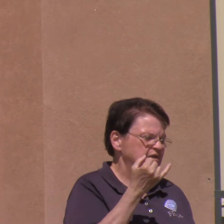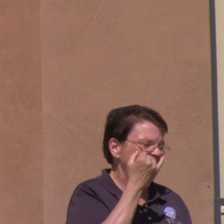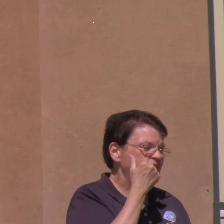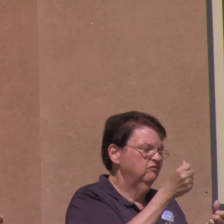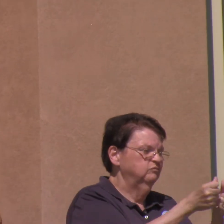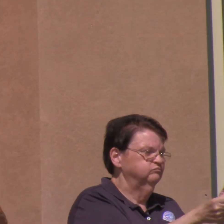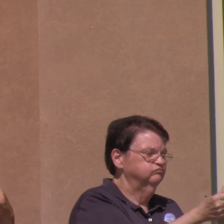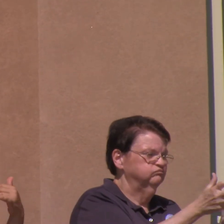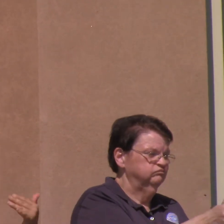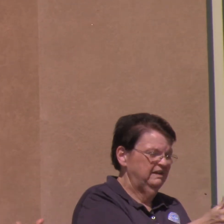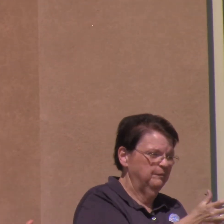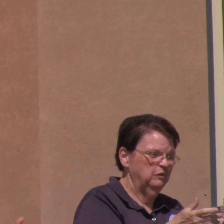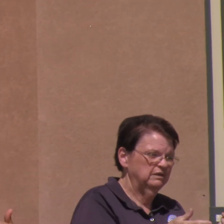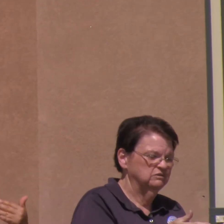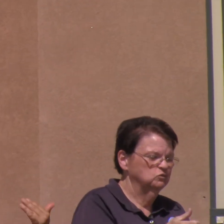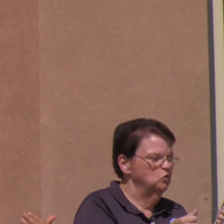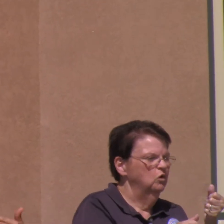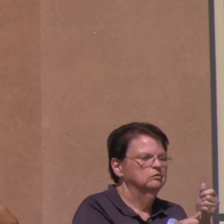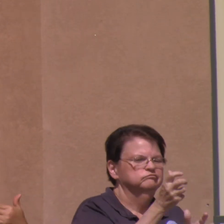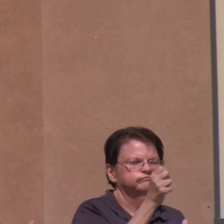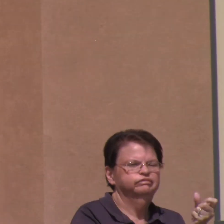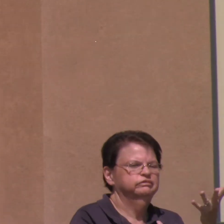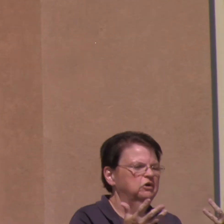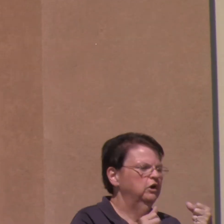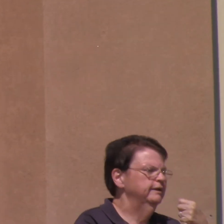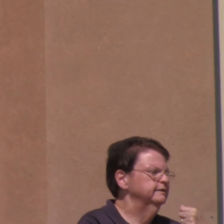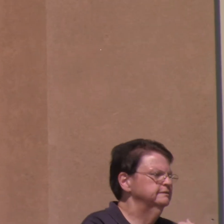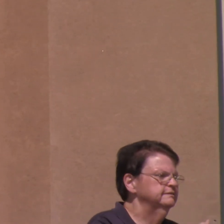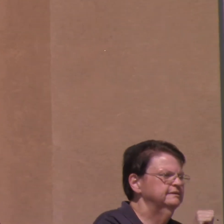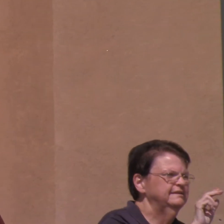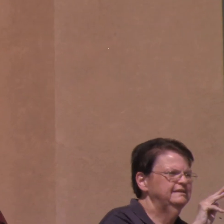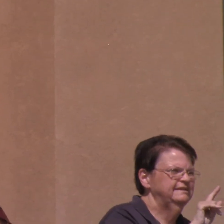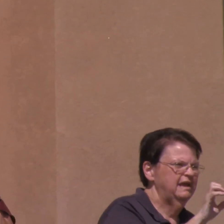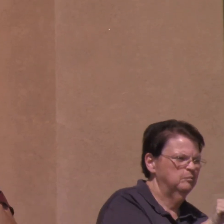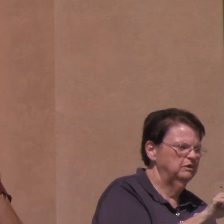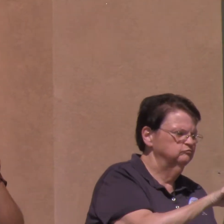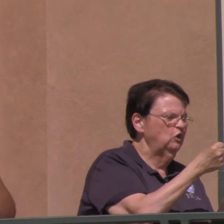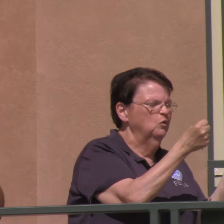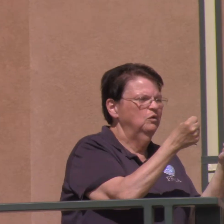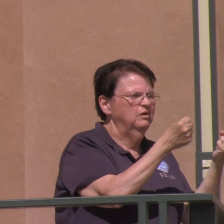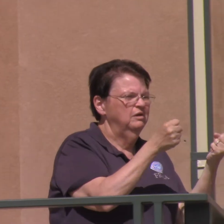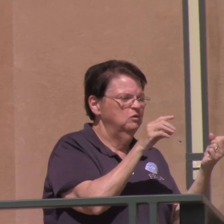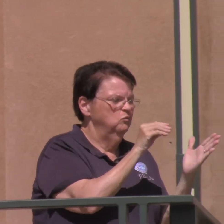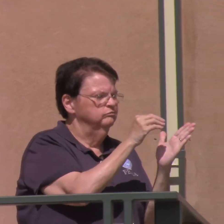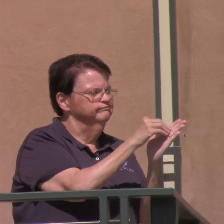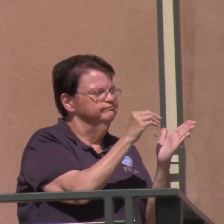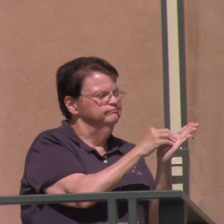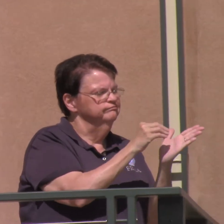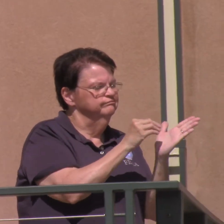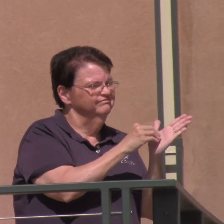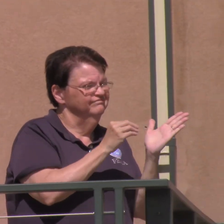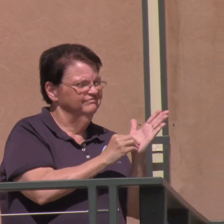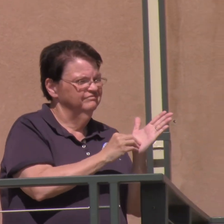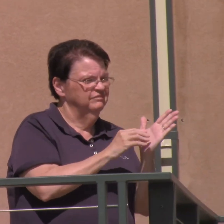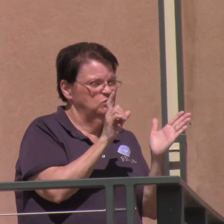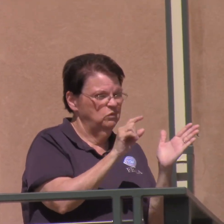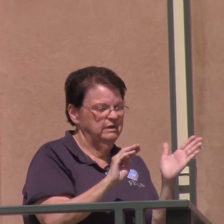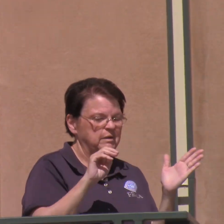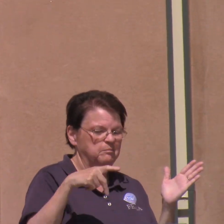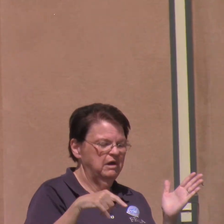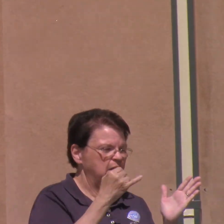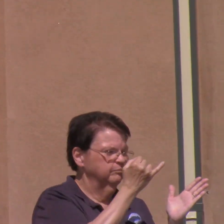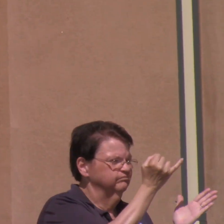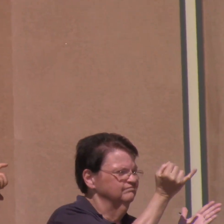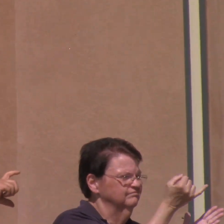damaged or if they're destroyed because of flooding. And they have to be well documented. That means we want to map with the